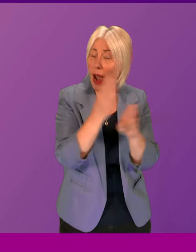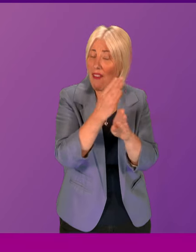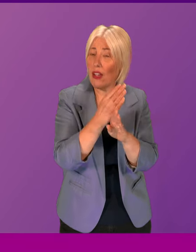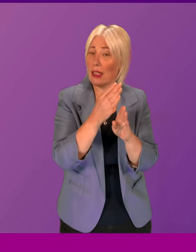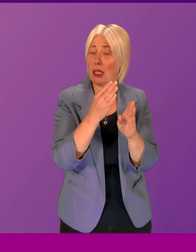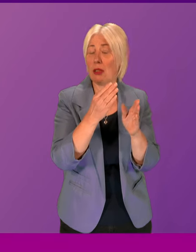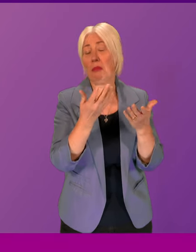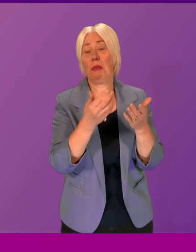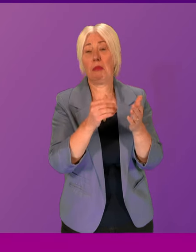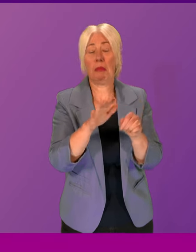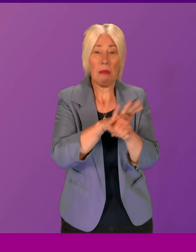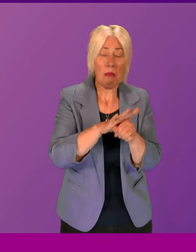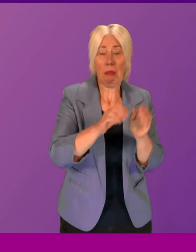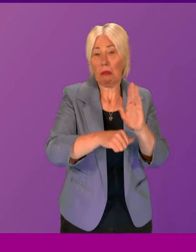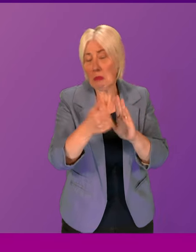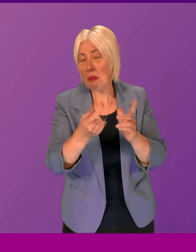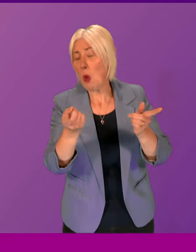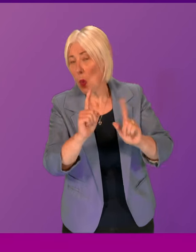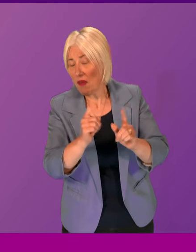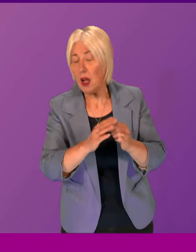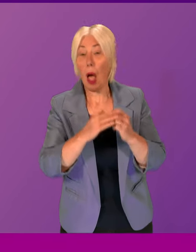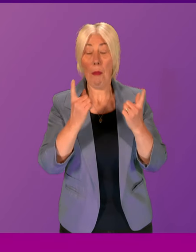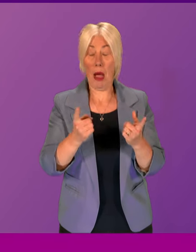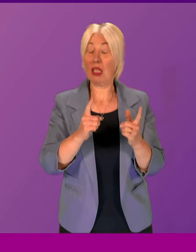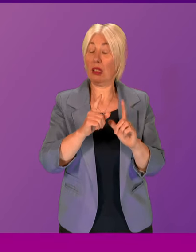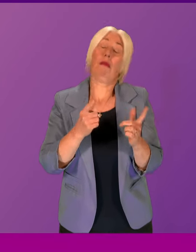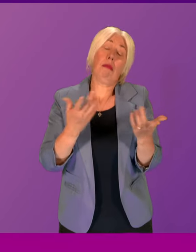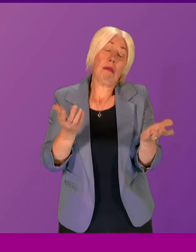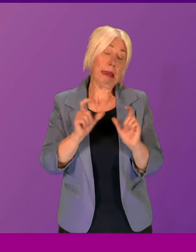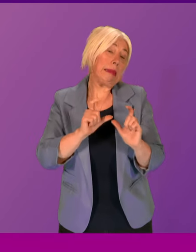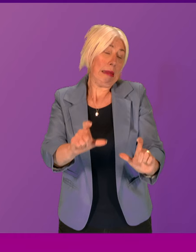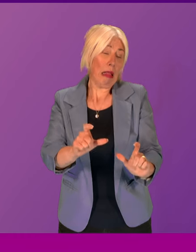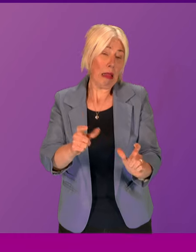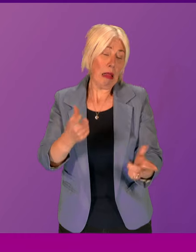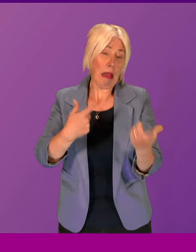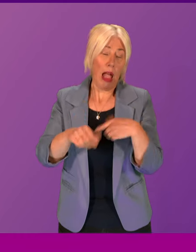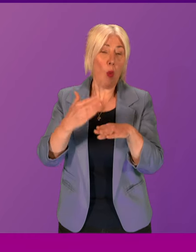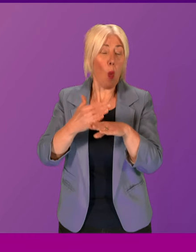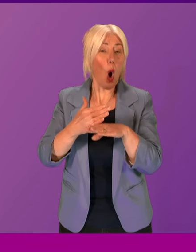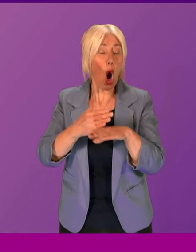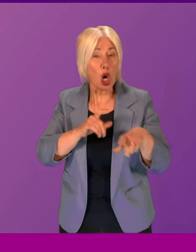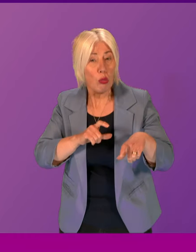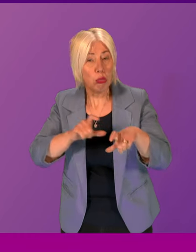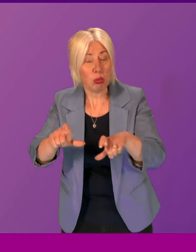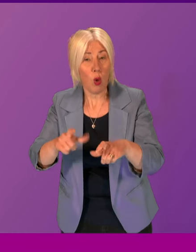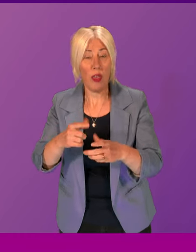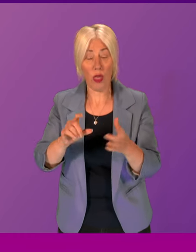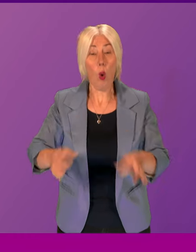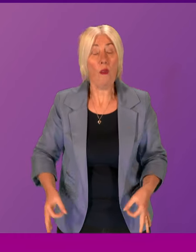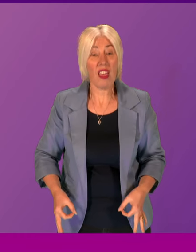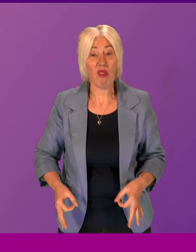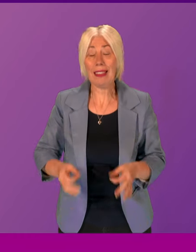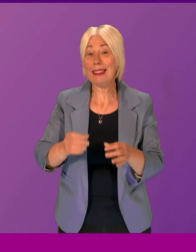day-case care. Notwithstanding all of that, of course, the work that we are doing in order, particularly on varying cancer,